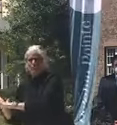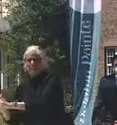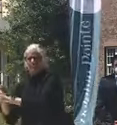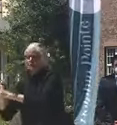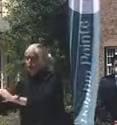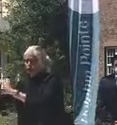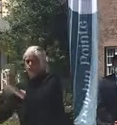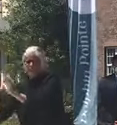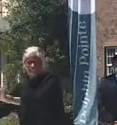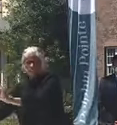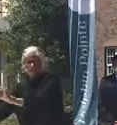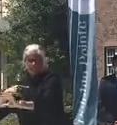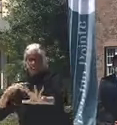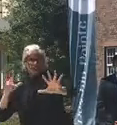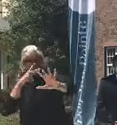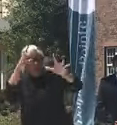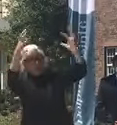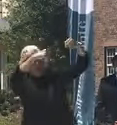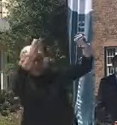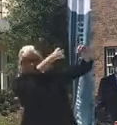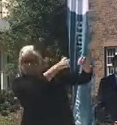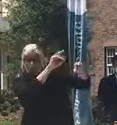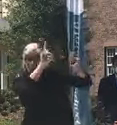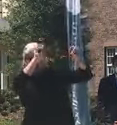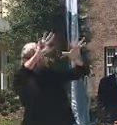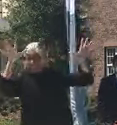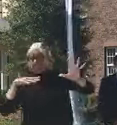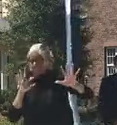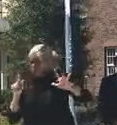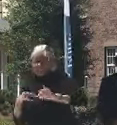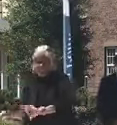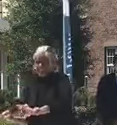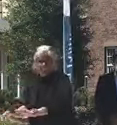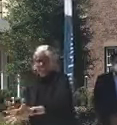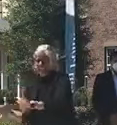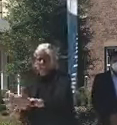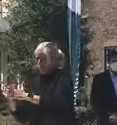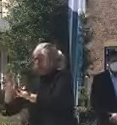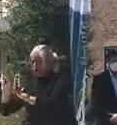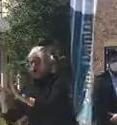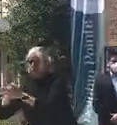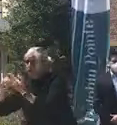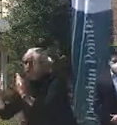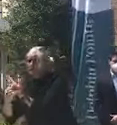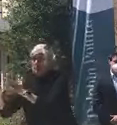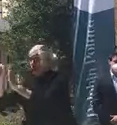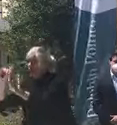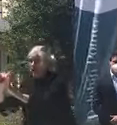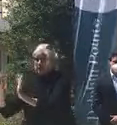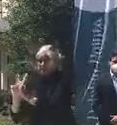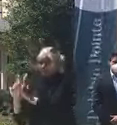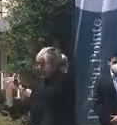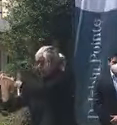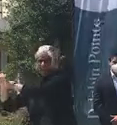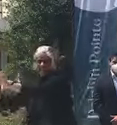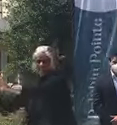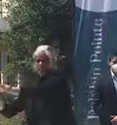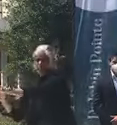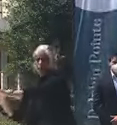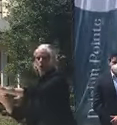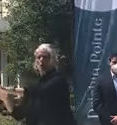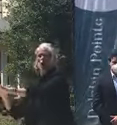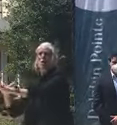escalated road projects in places like Orlando, Tampa, Miami, which I think is going to be very, very fruitful.